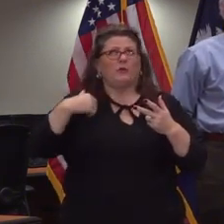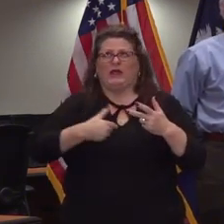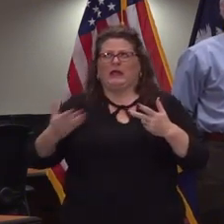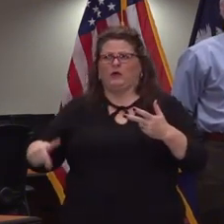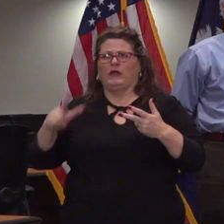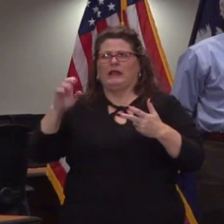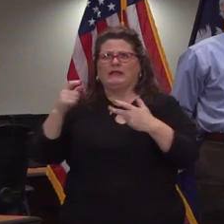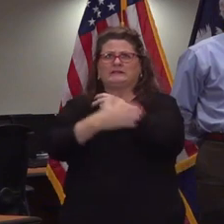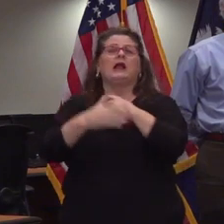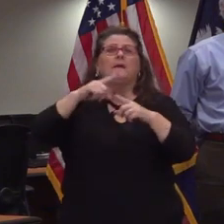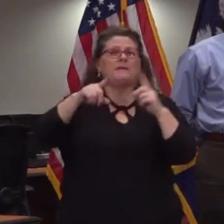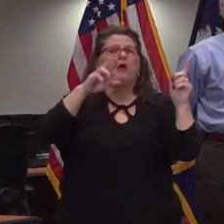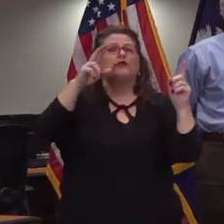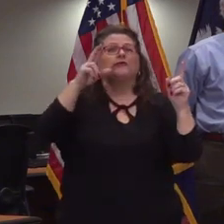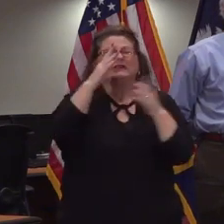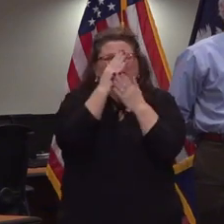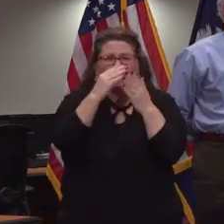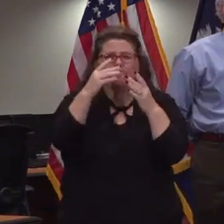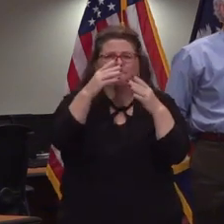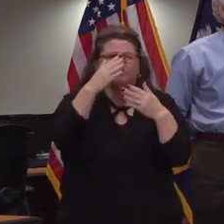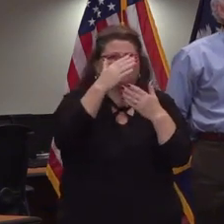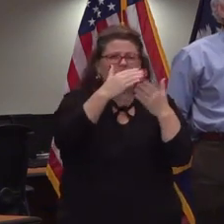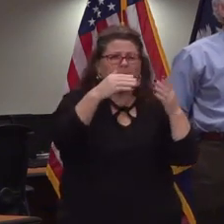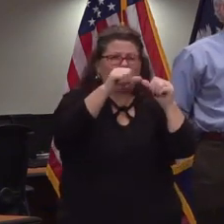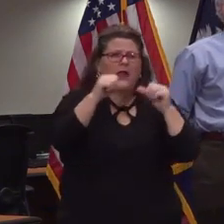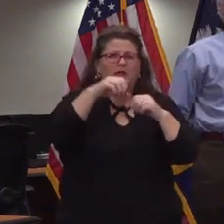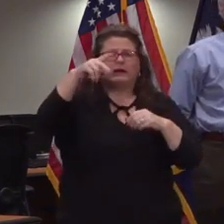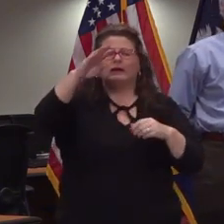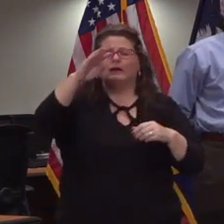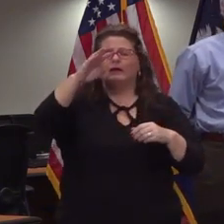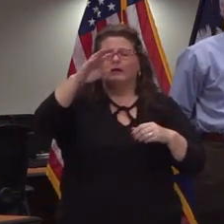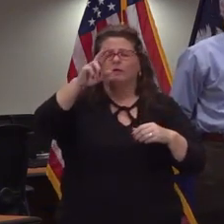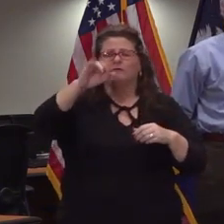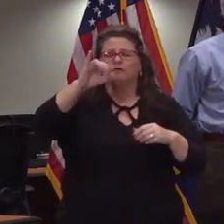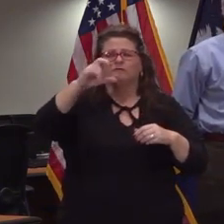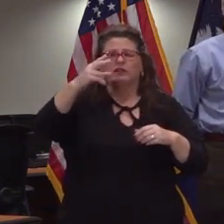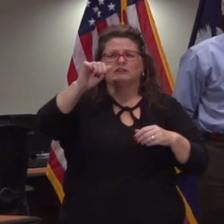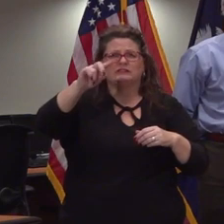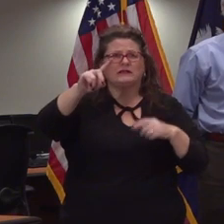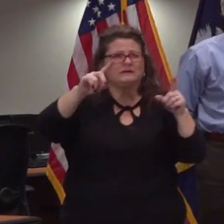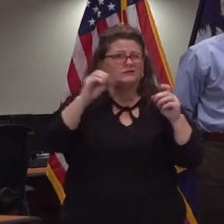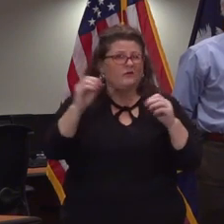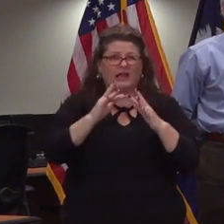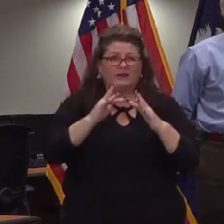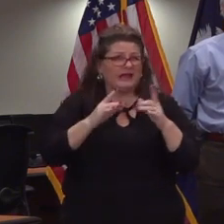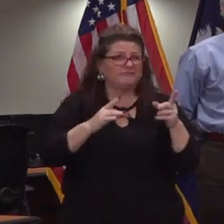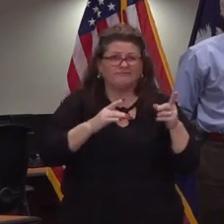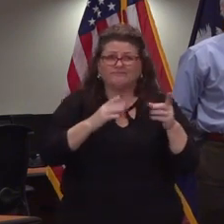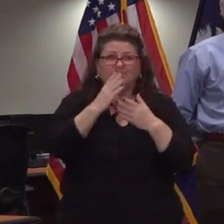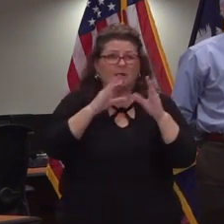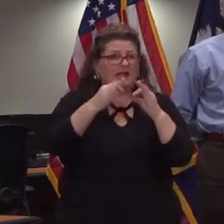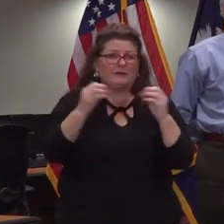lexington county i guess but in portions of the midlands there are still areas that families do not have access to the internet